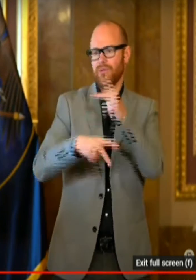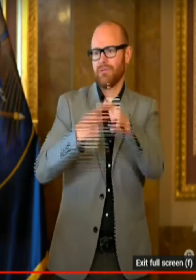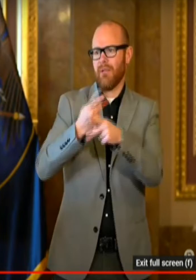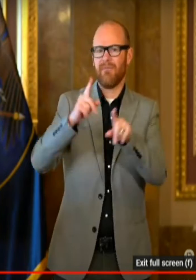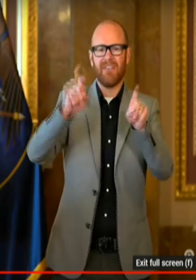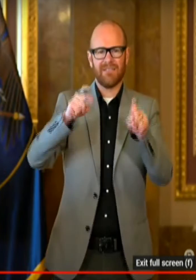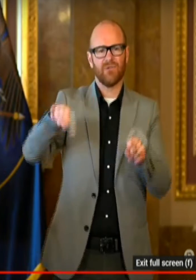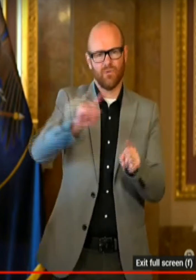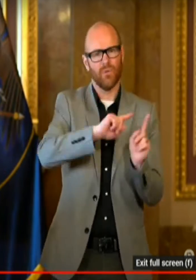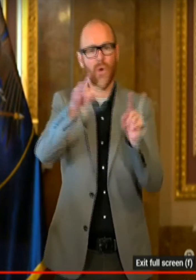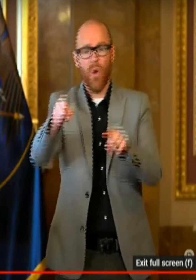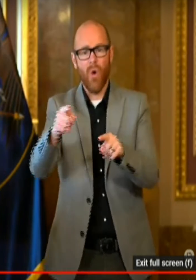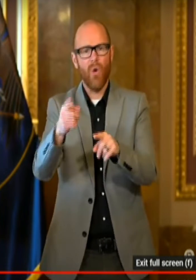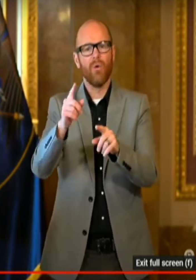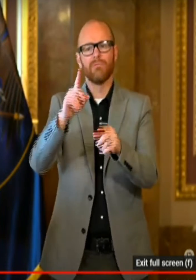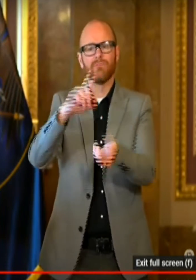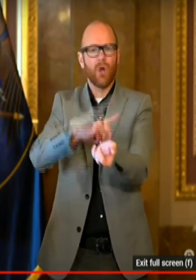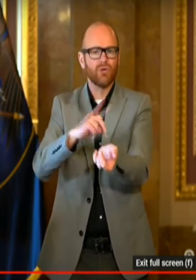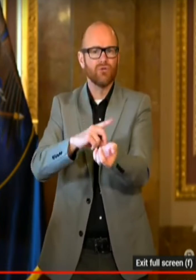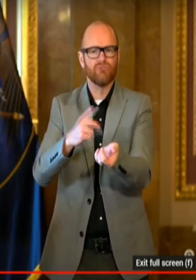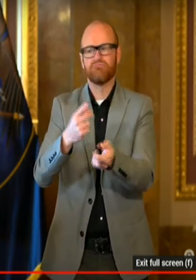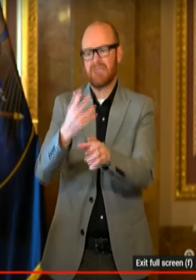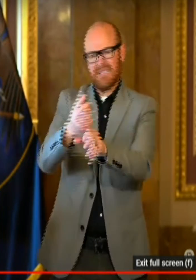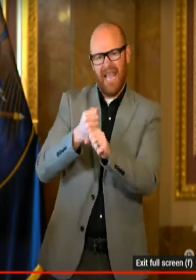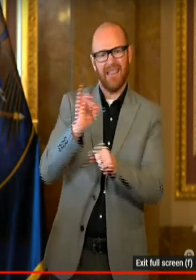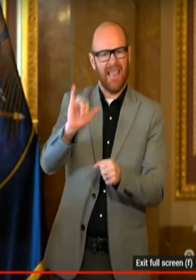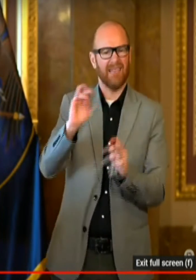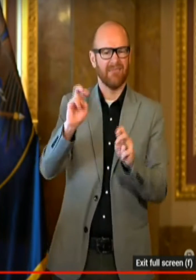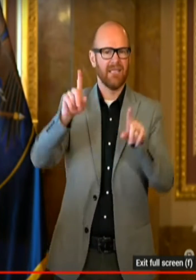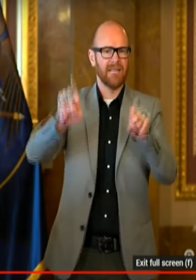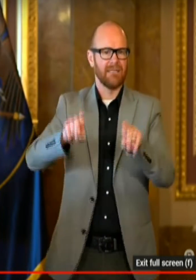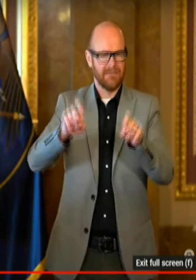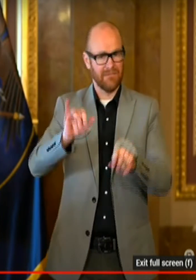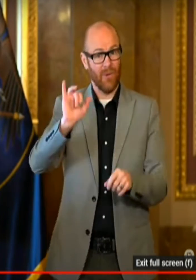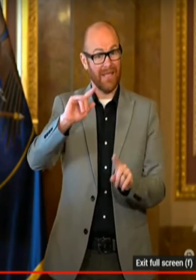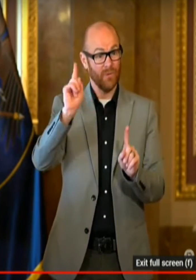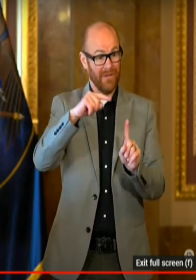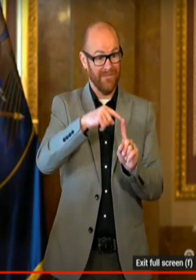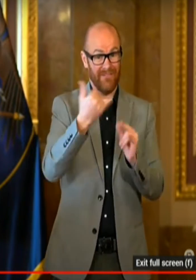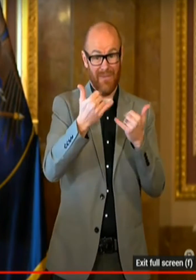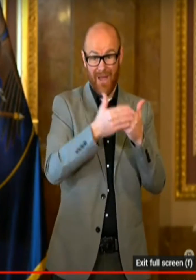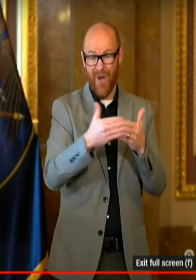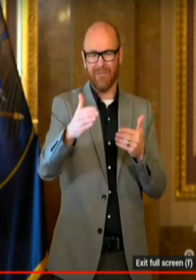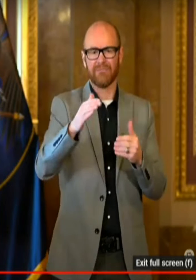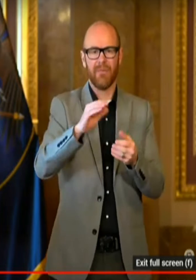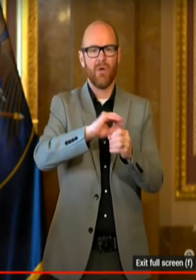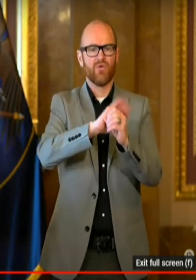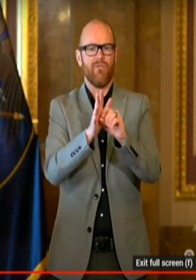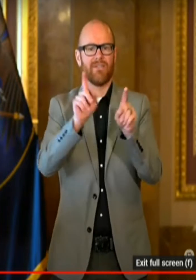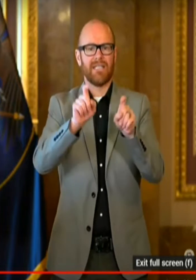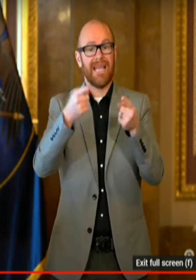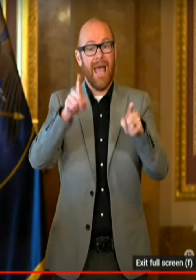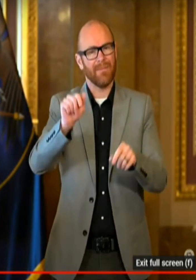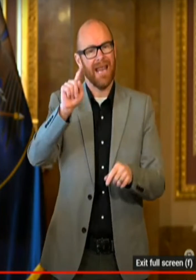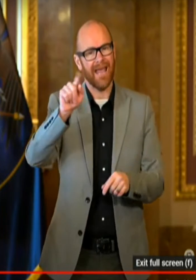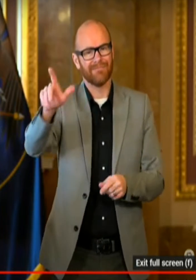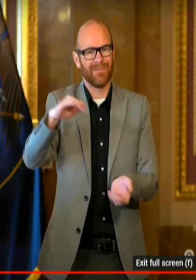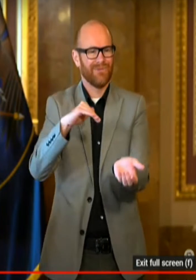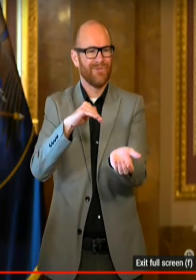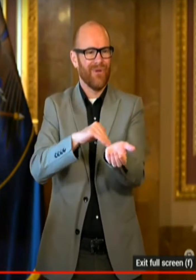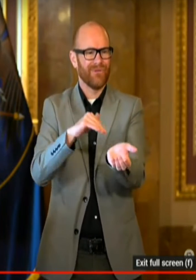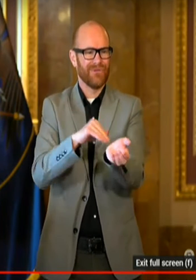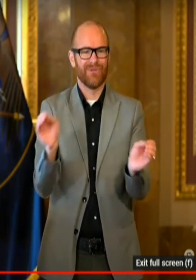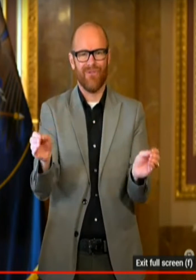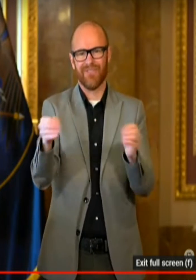you would be getting those from your doctor's office, your urgent care sites. This is where COVID testing will be going and where will be happening once we move to this steady